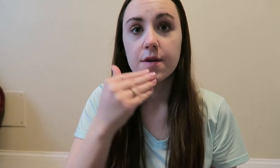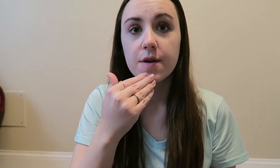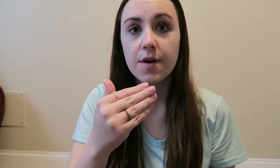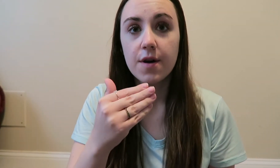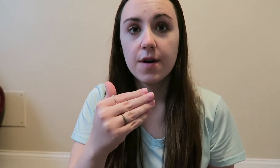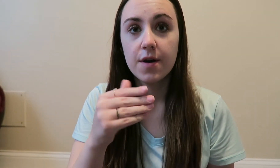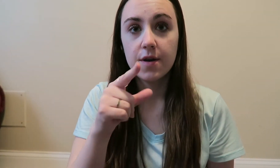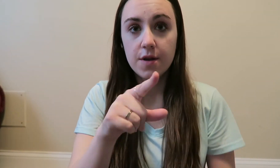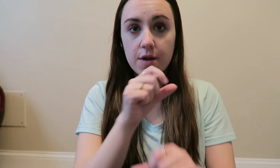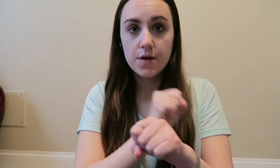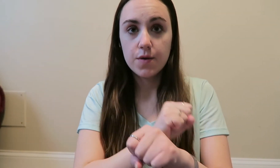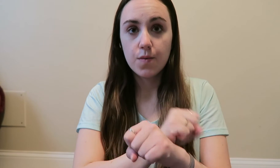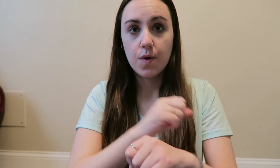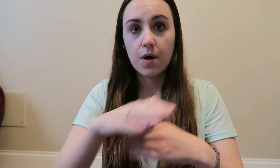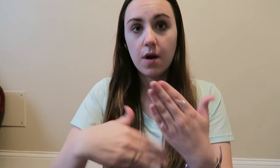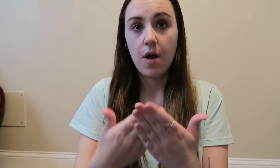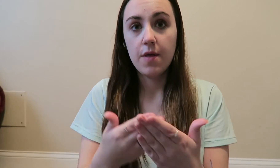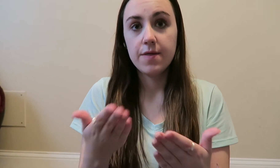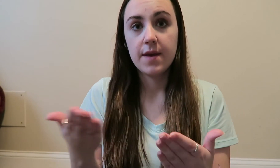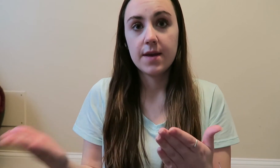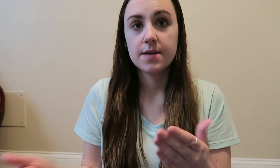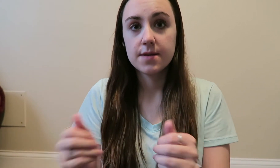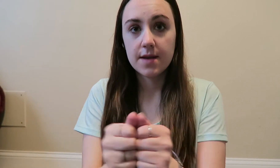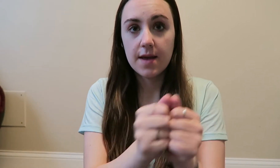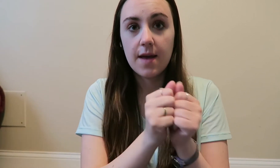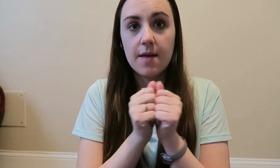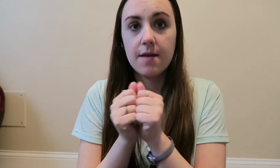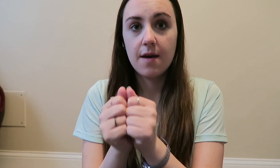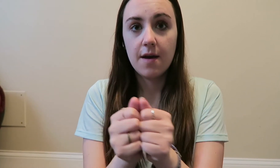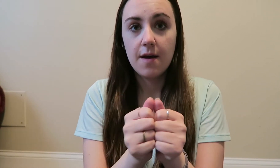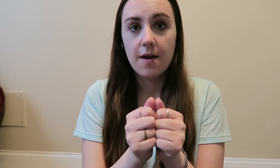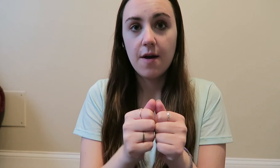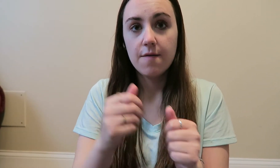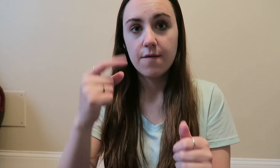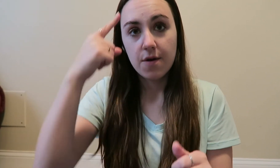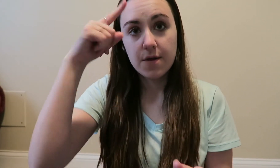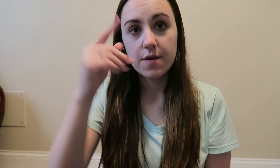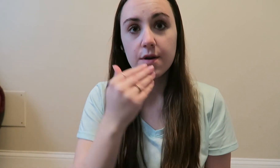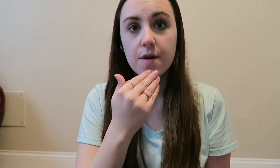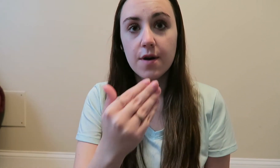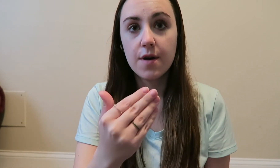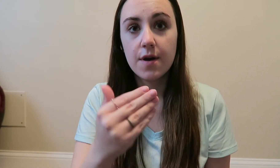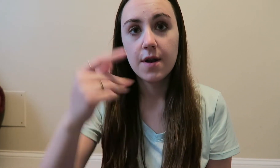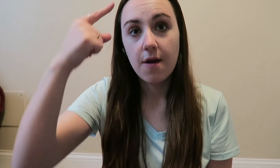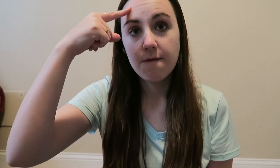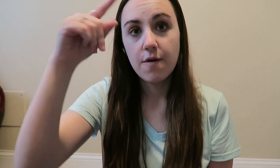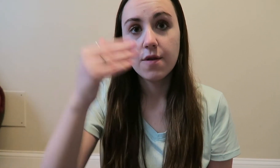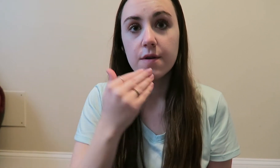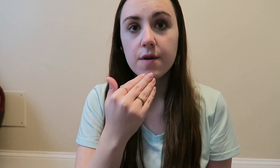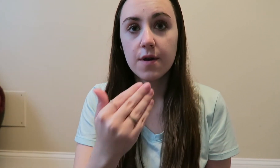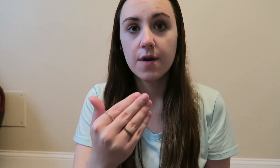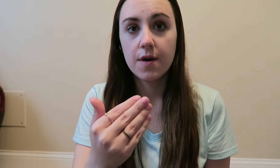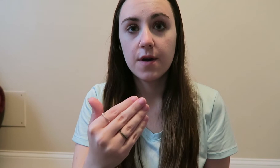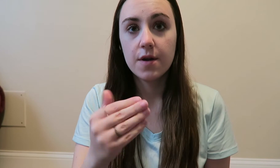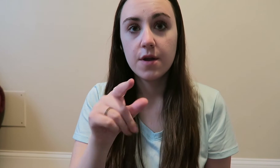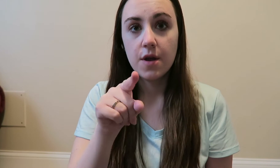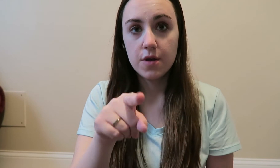good you work all things together for the good for the good your